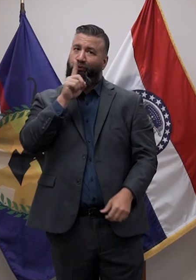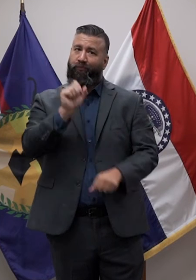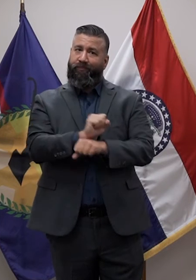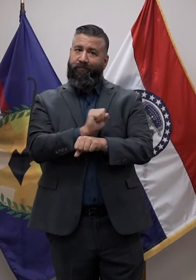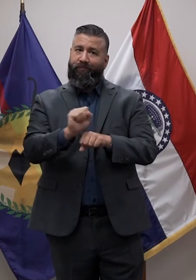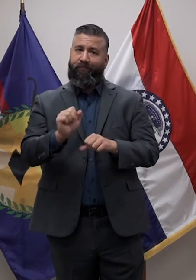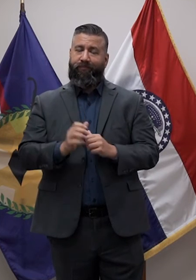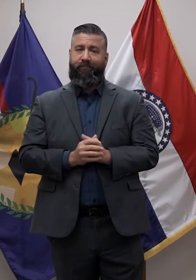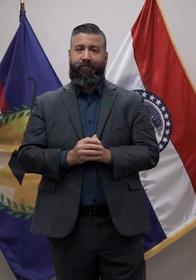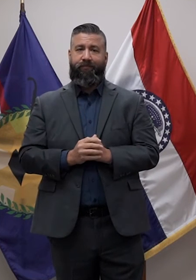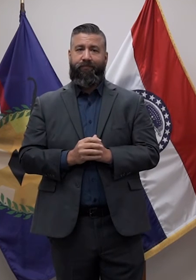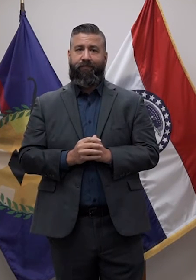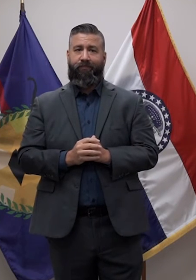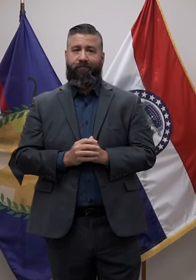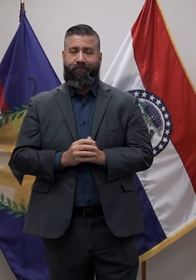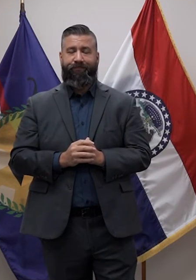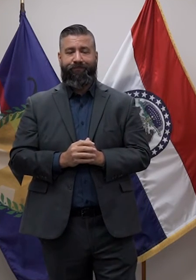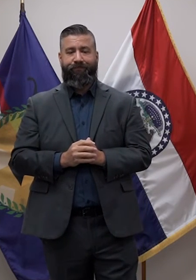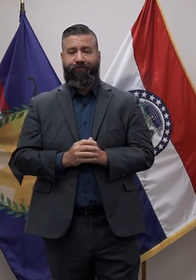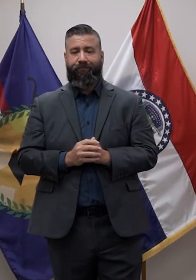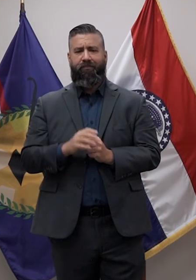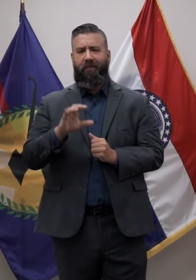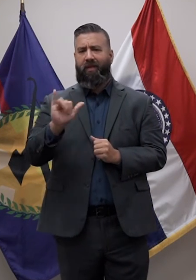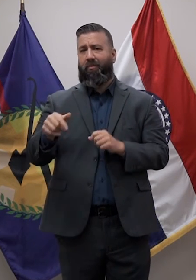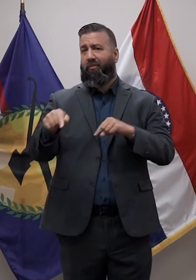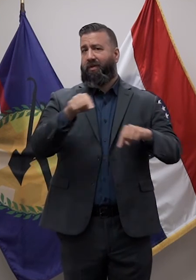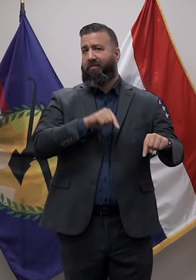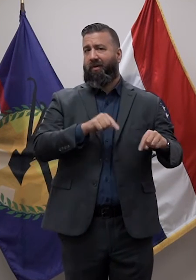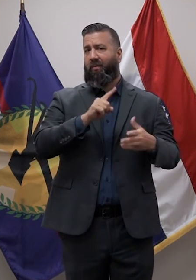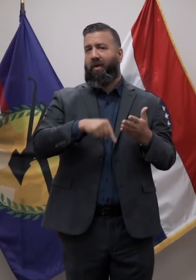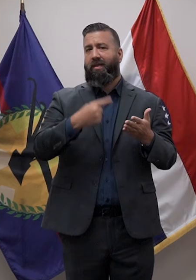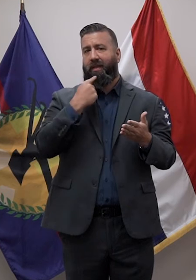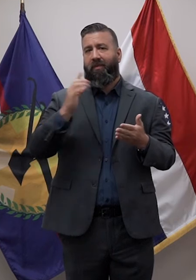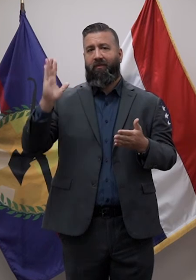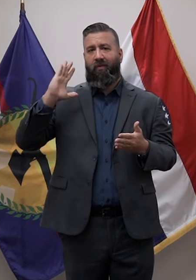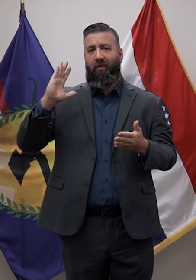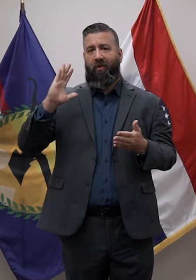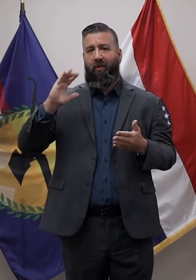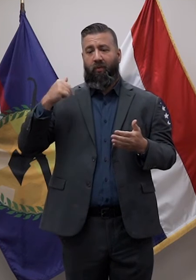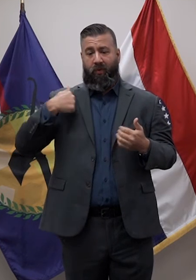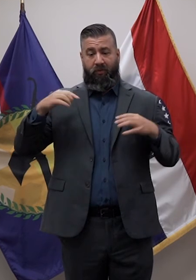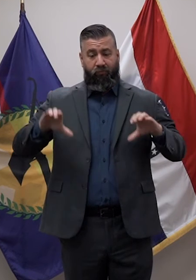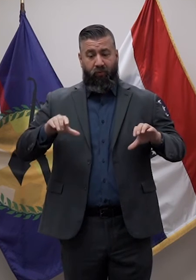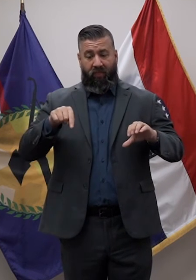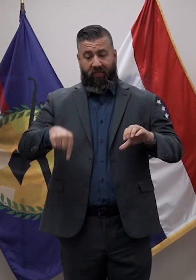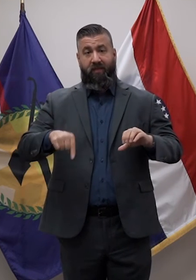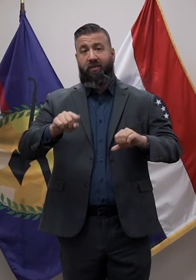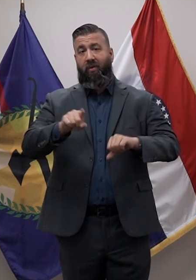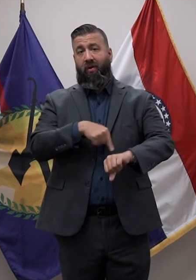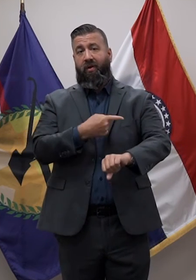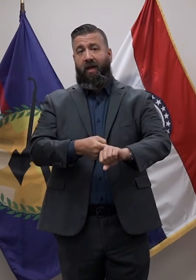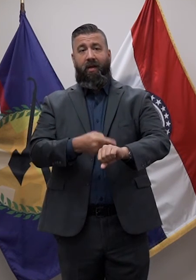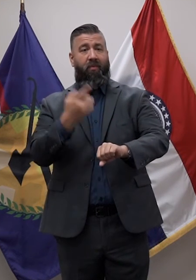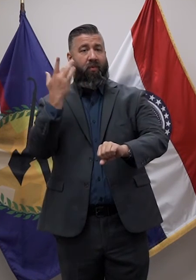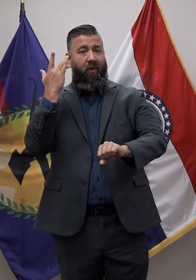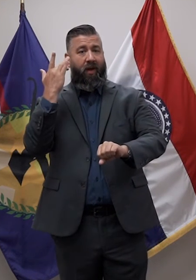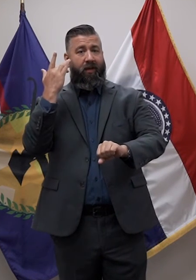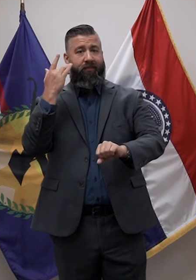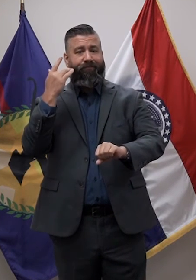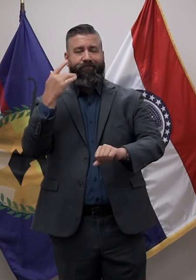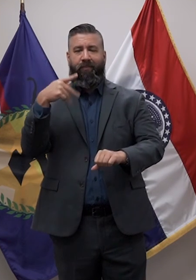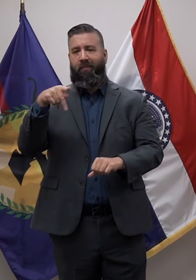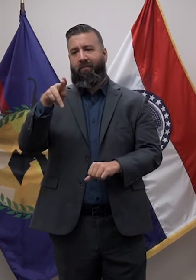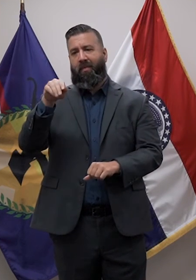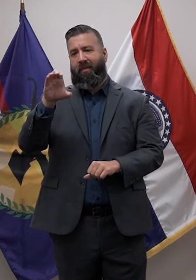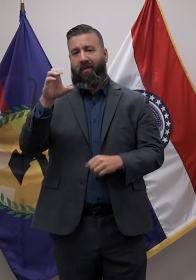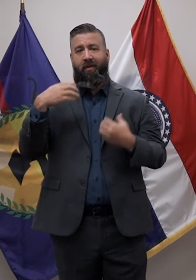Which takes me back to what I said at the beginning. We've been at this a long time. Why? Because public health has become